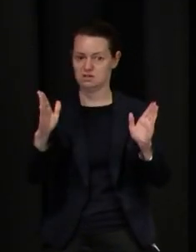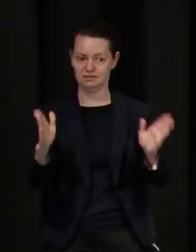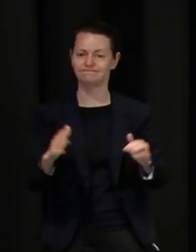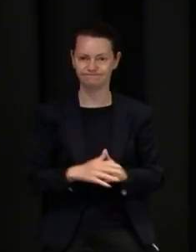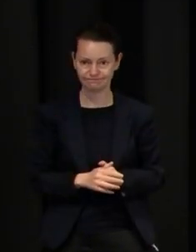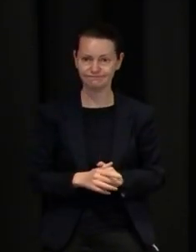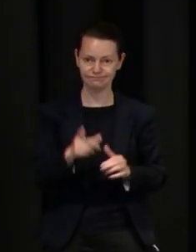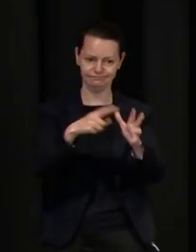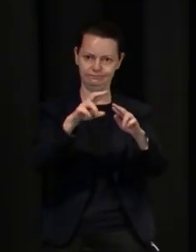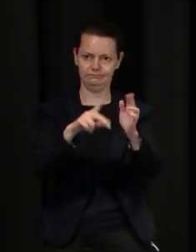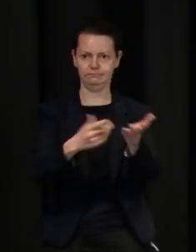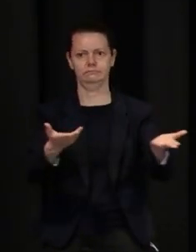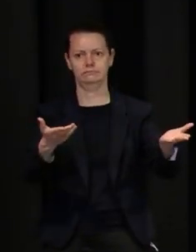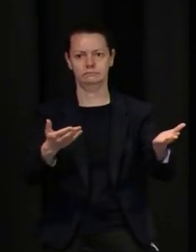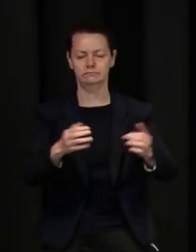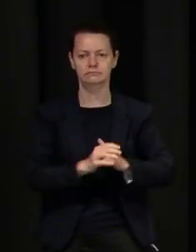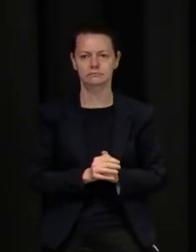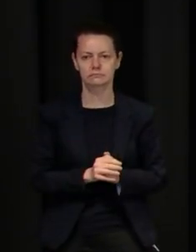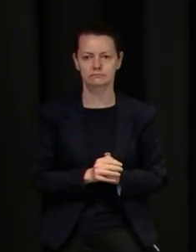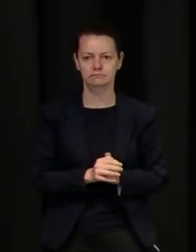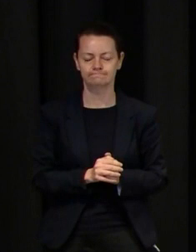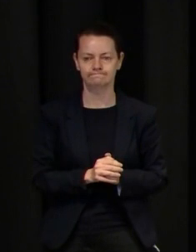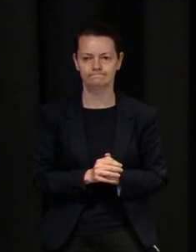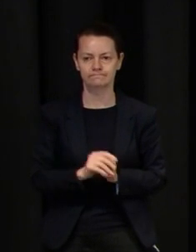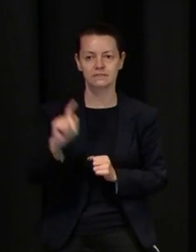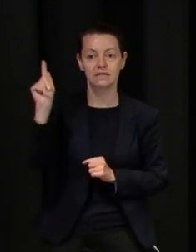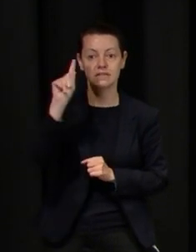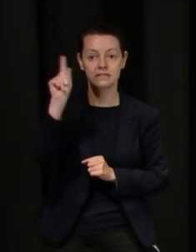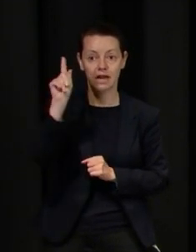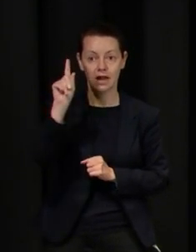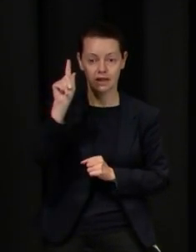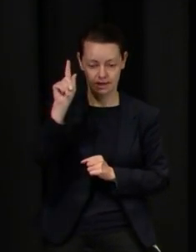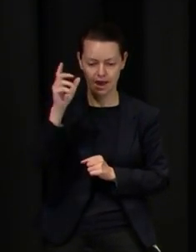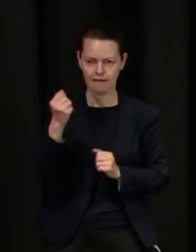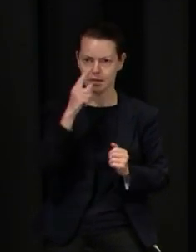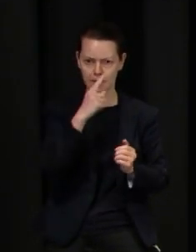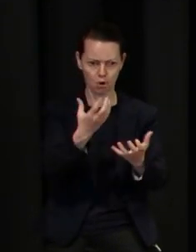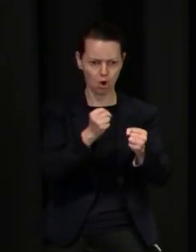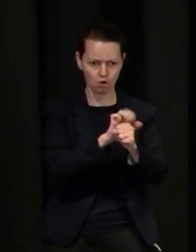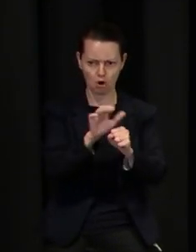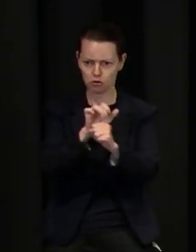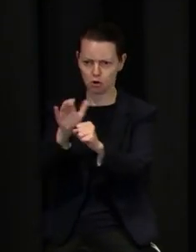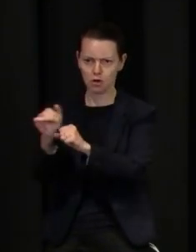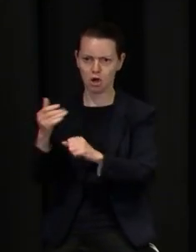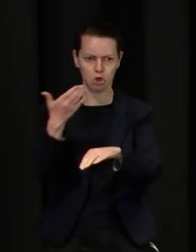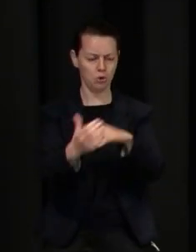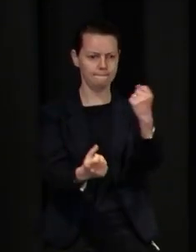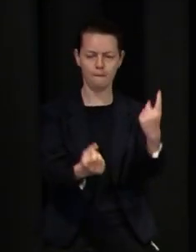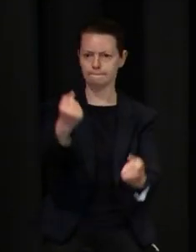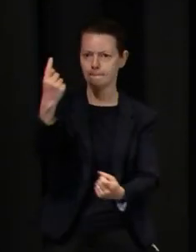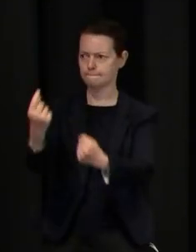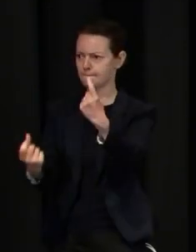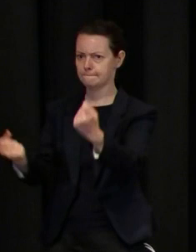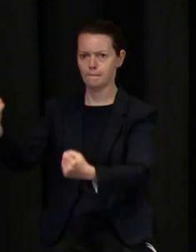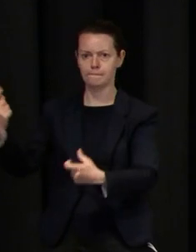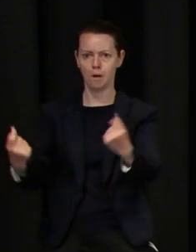And probably most notably, 6 out of 10 of the cases today are from new households. So we've seen a significant sparking off of new households,